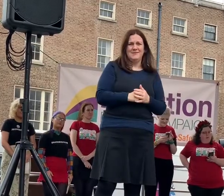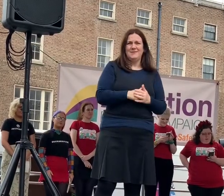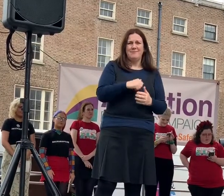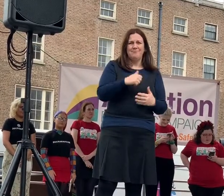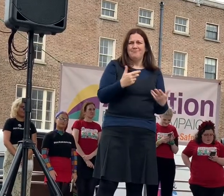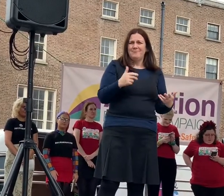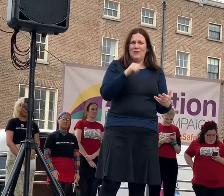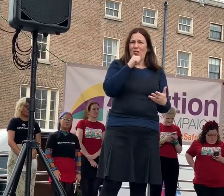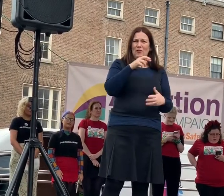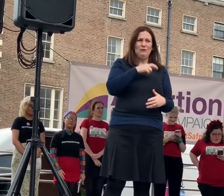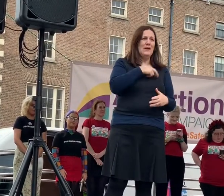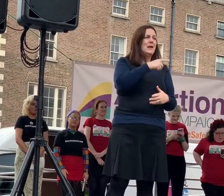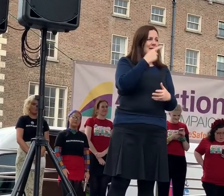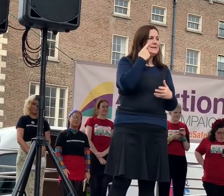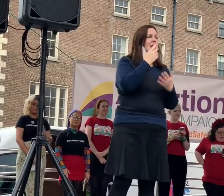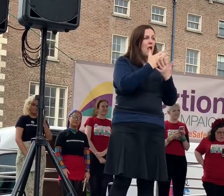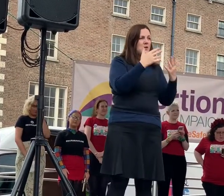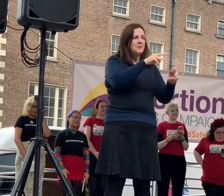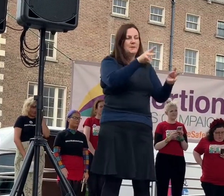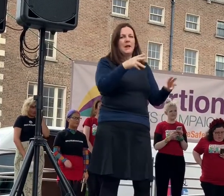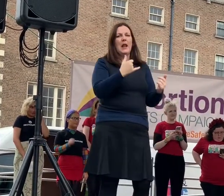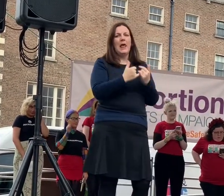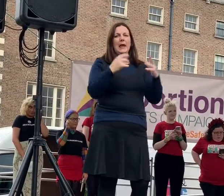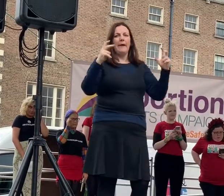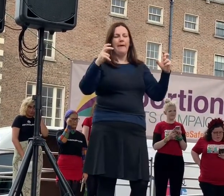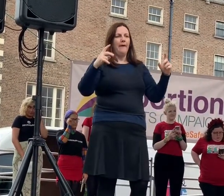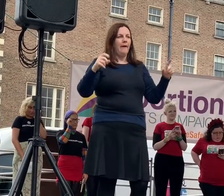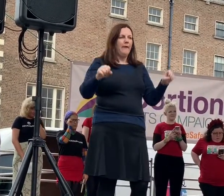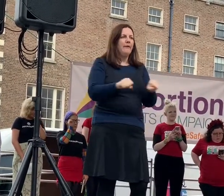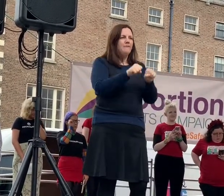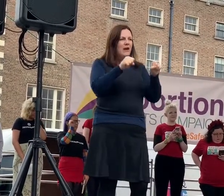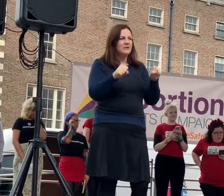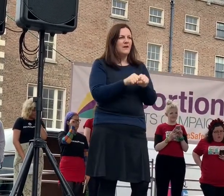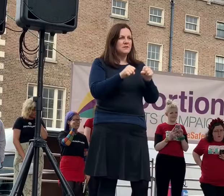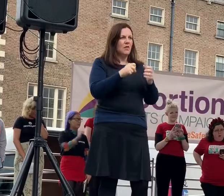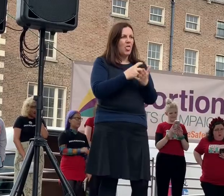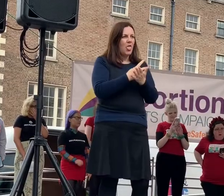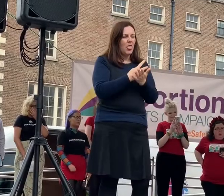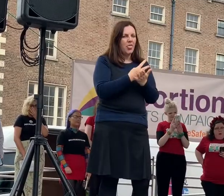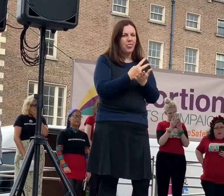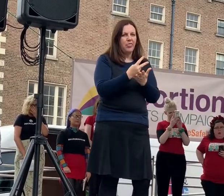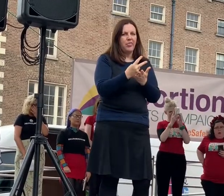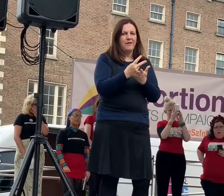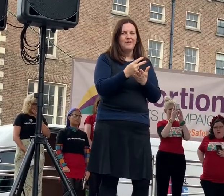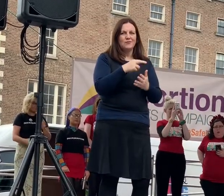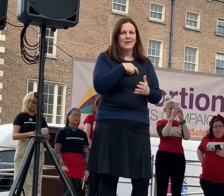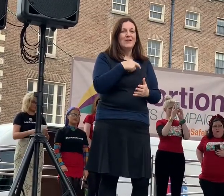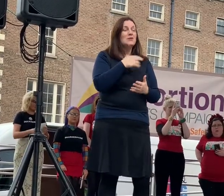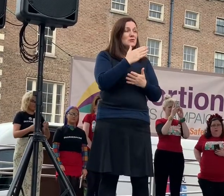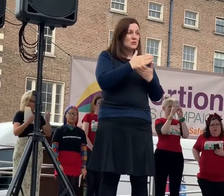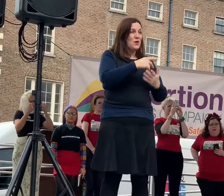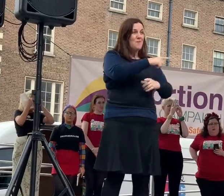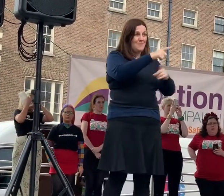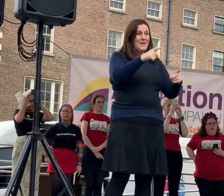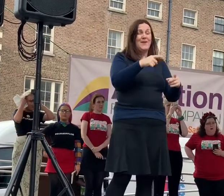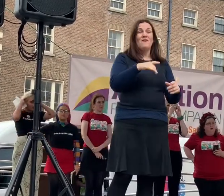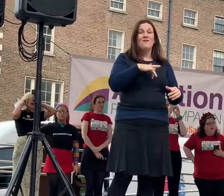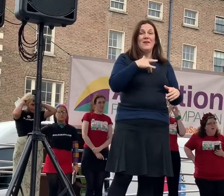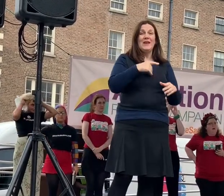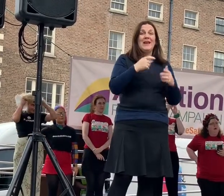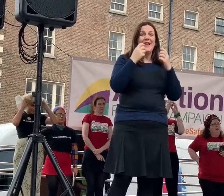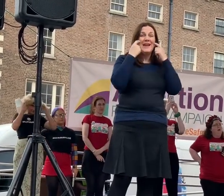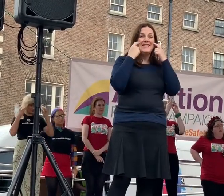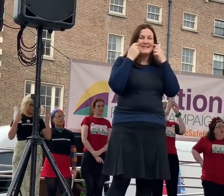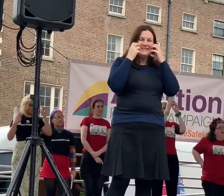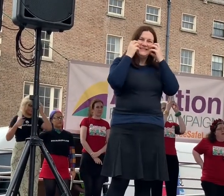many battle-weary faces among us and I just want to acknowledge that. Those who are in chiefs still remembered the feeling of the